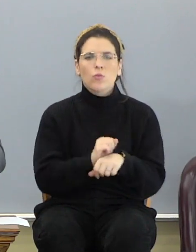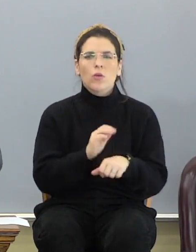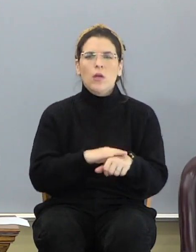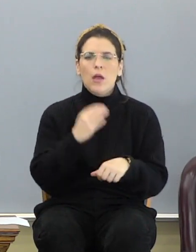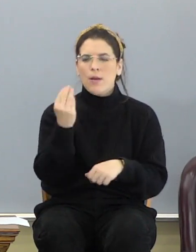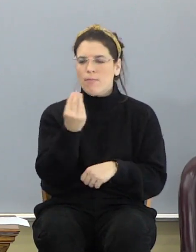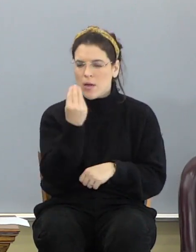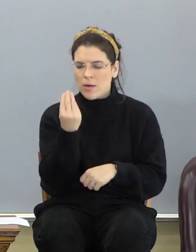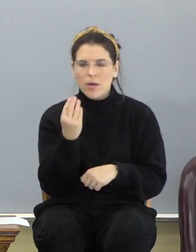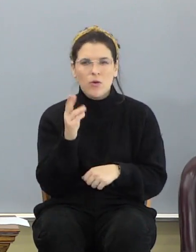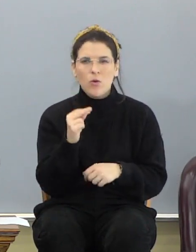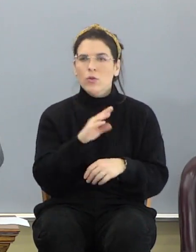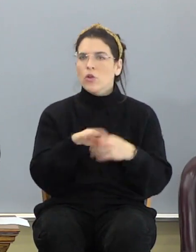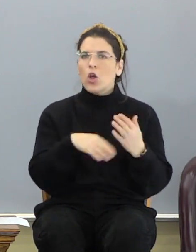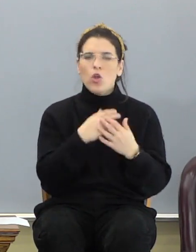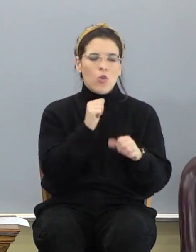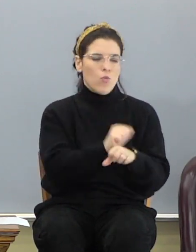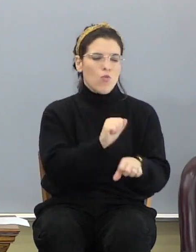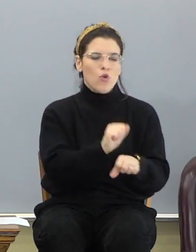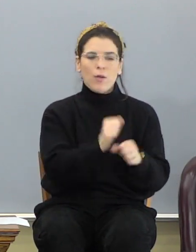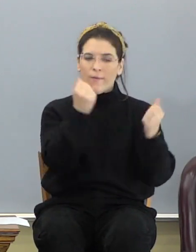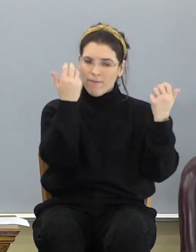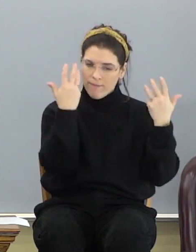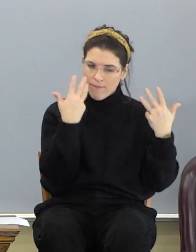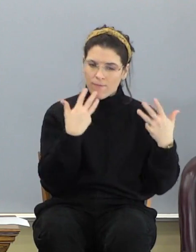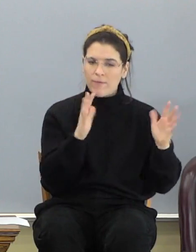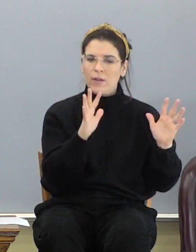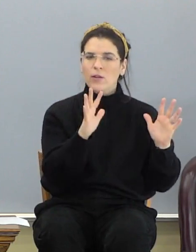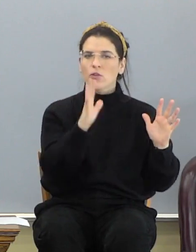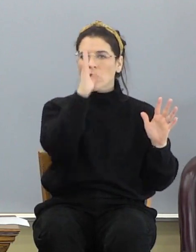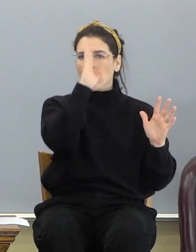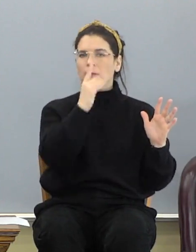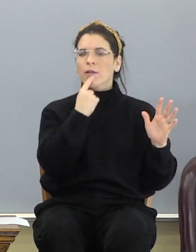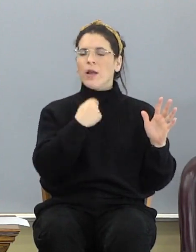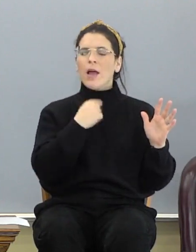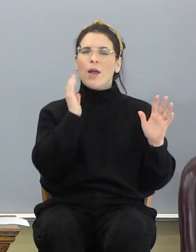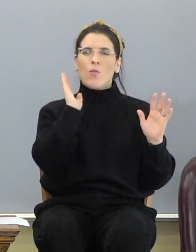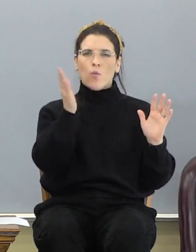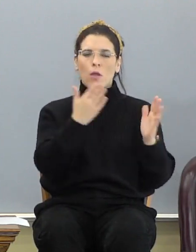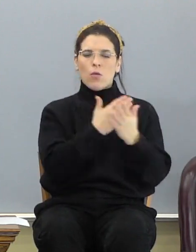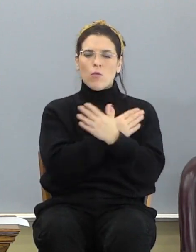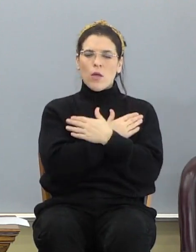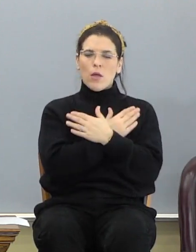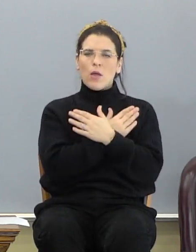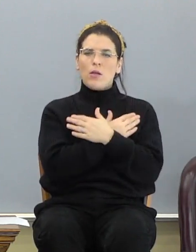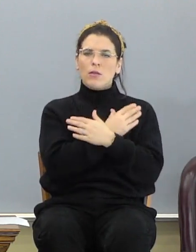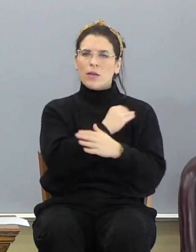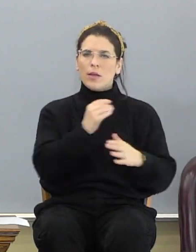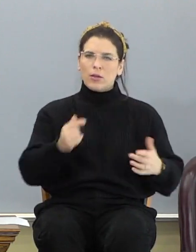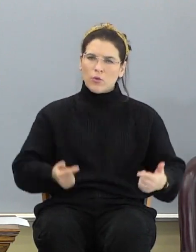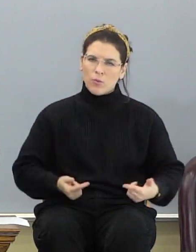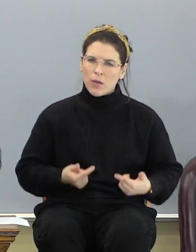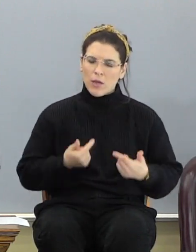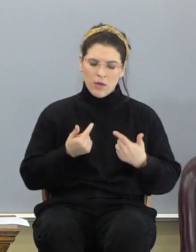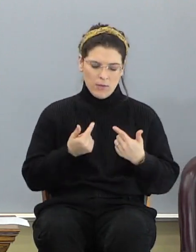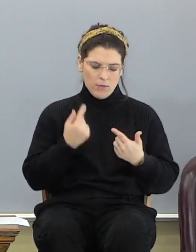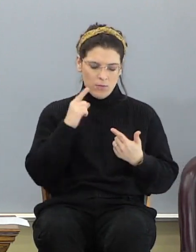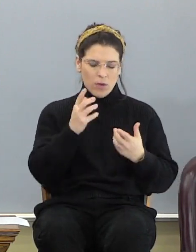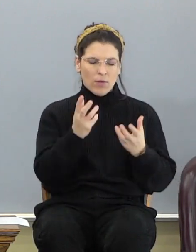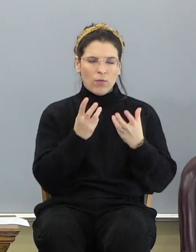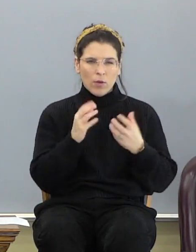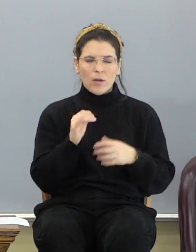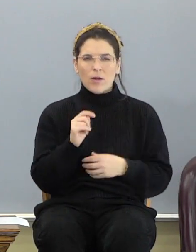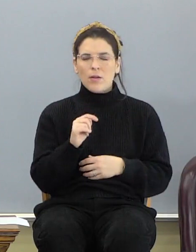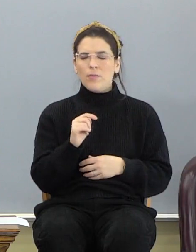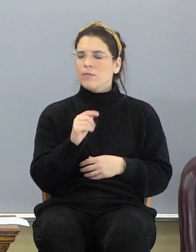It's where all the work's done and God says, I'm going to, here's my rest. Here will I dwell. For I've desired it.